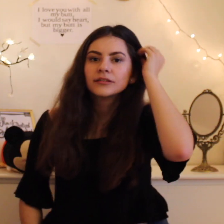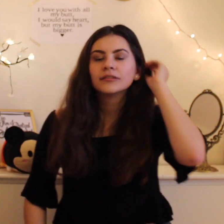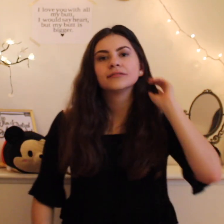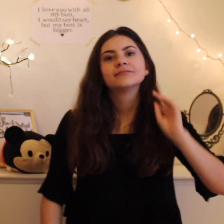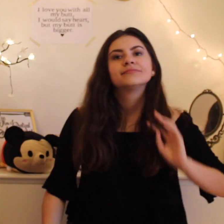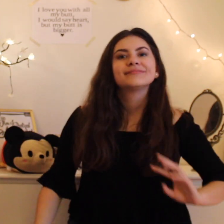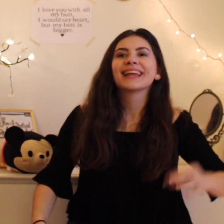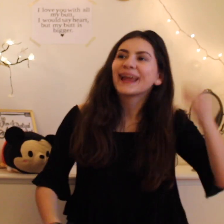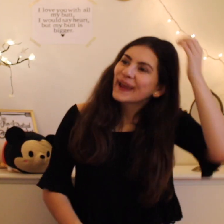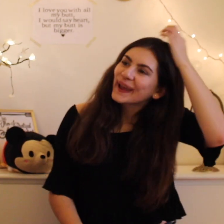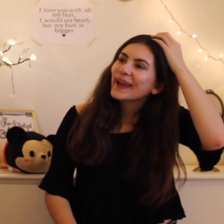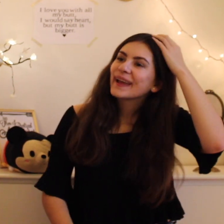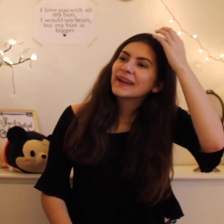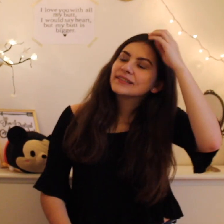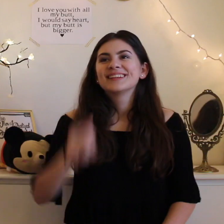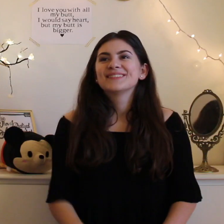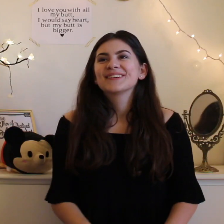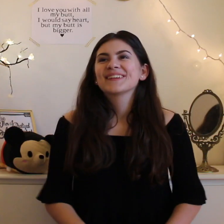you for reminding me I'm hungry